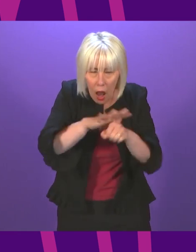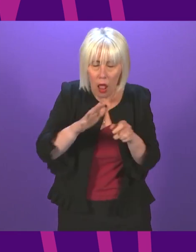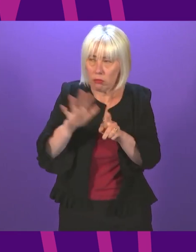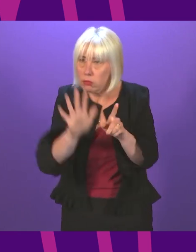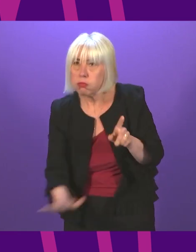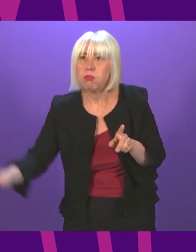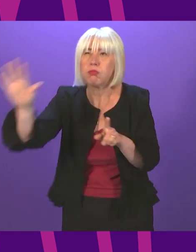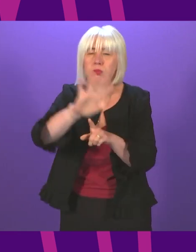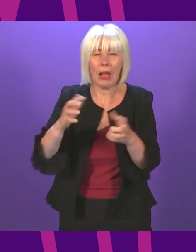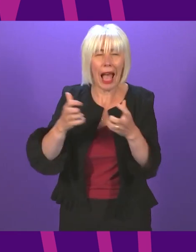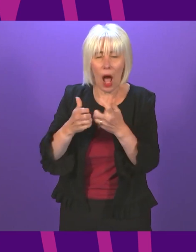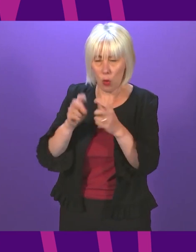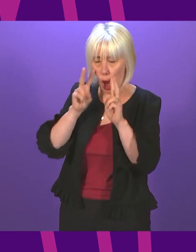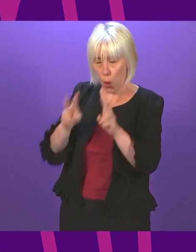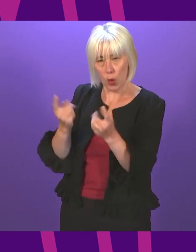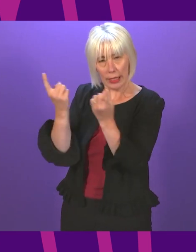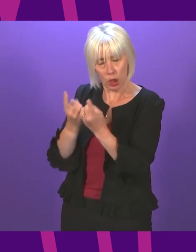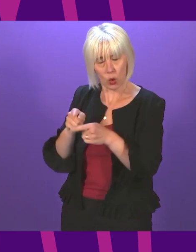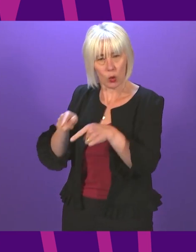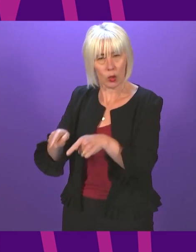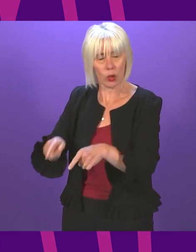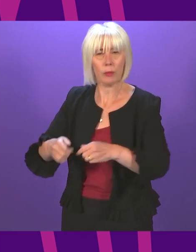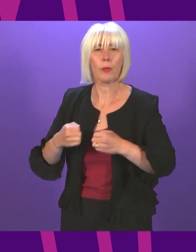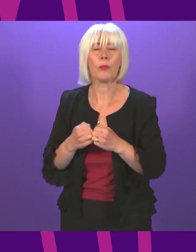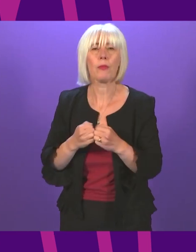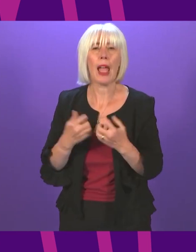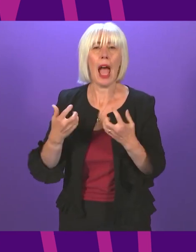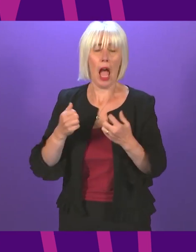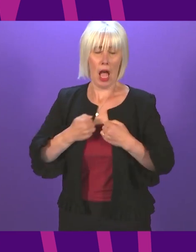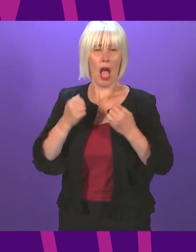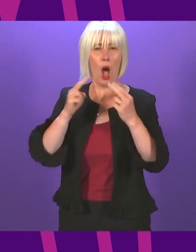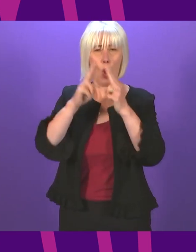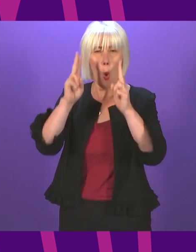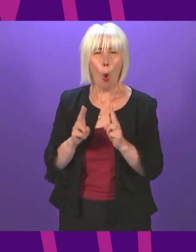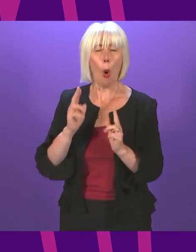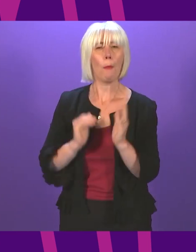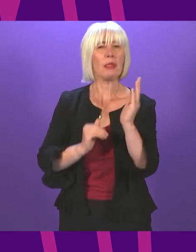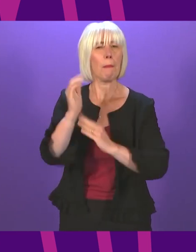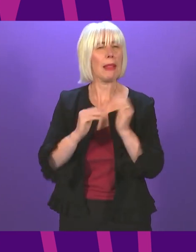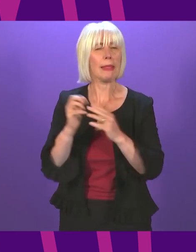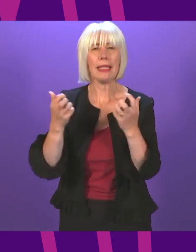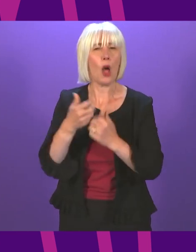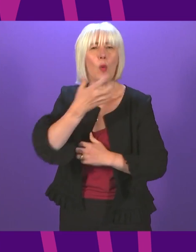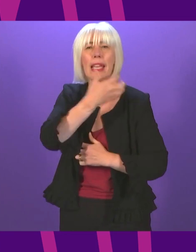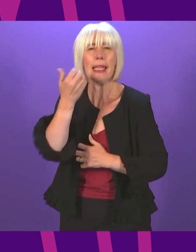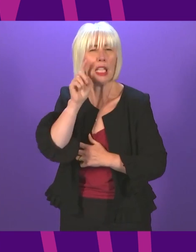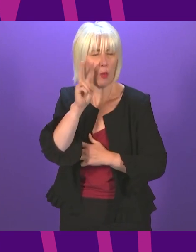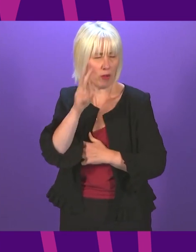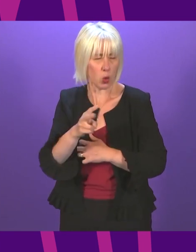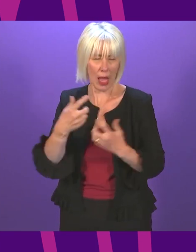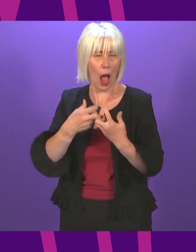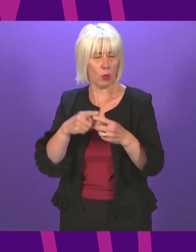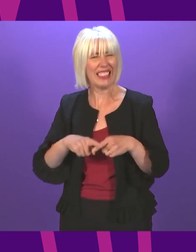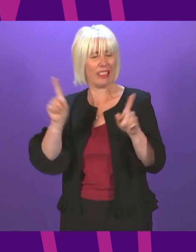We will also support the essential transformation in how we heat our homes and buildings. This term of Parliament will see investment